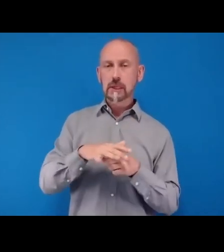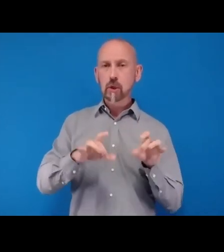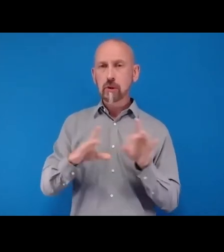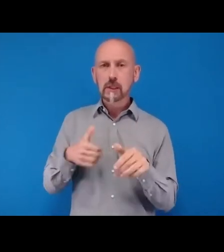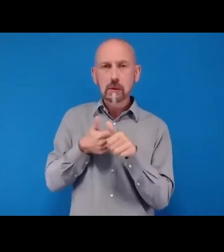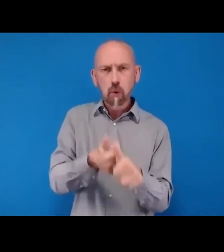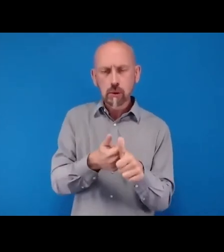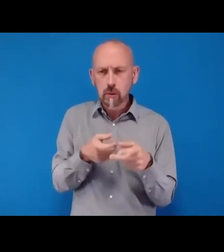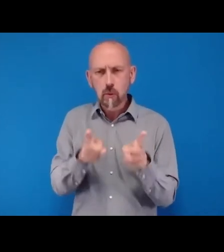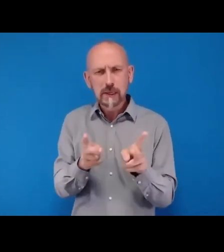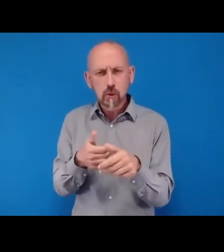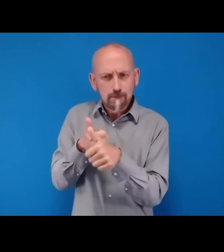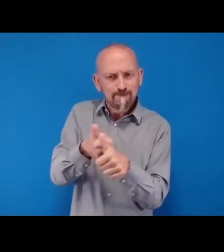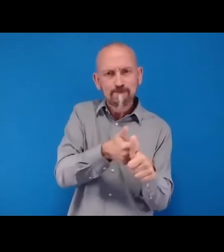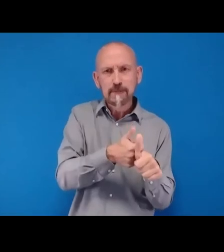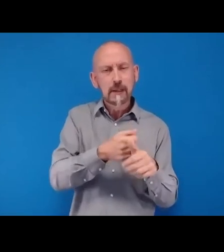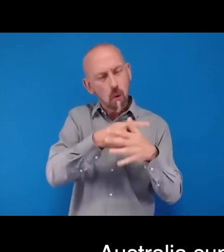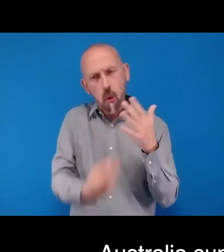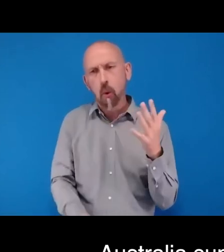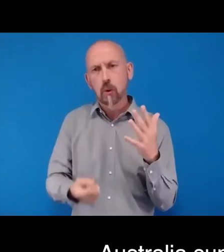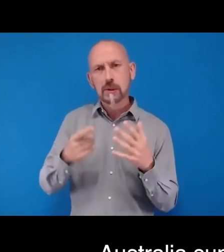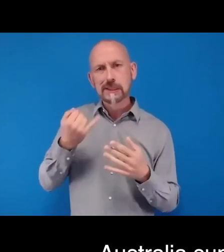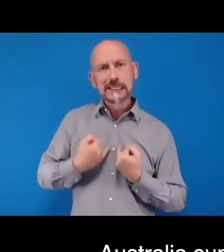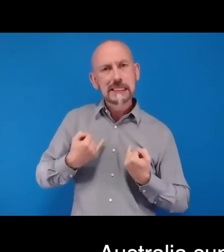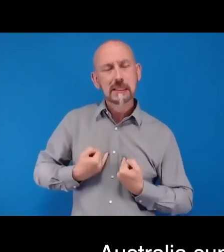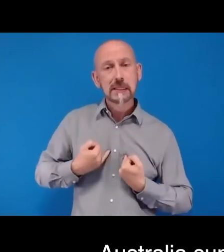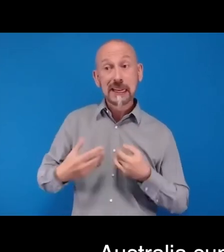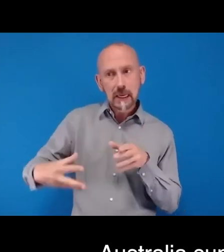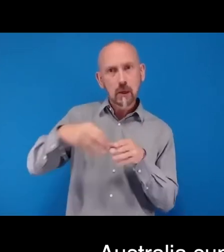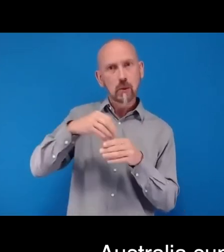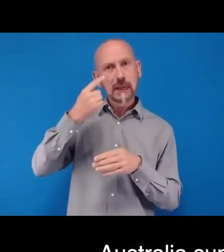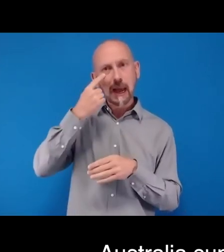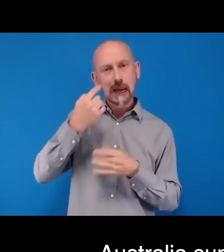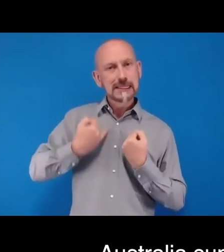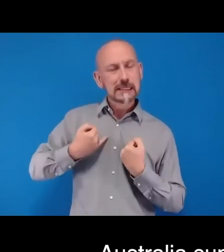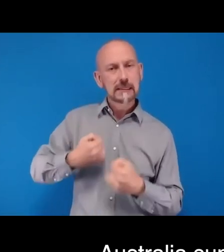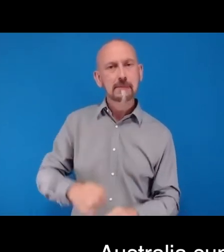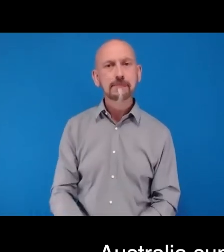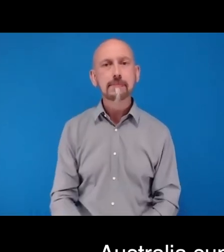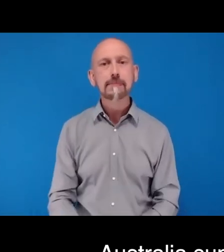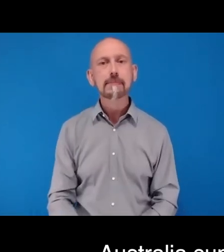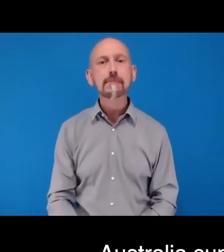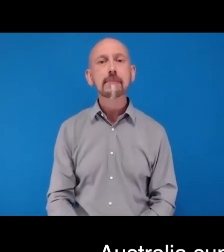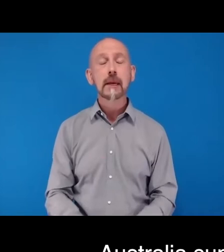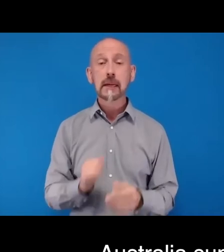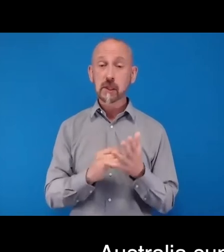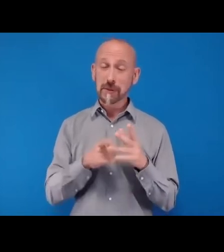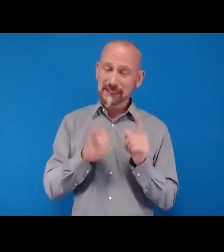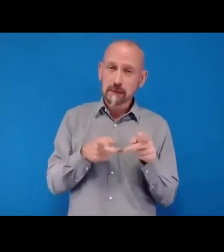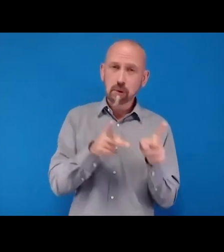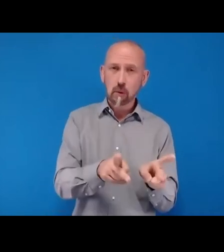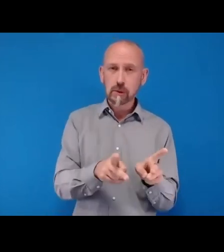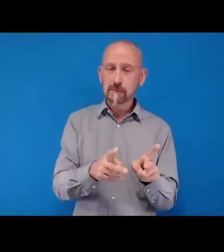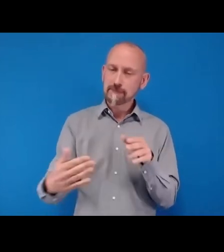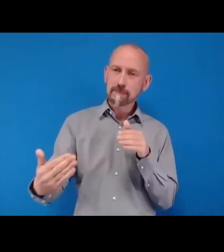address all diseases, including those related to eye health. This approach aligns with our commitment to universal